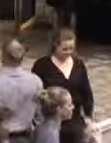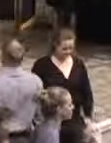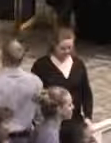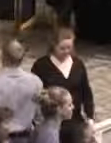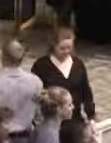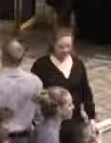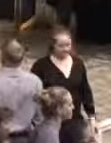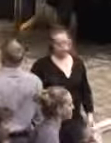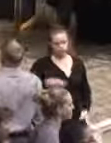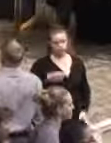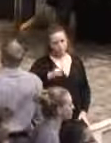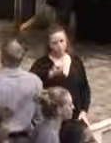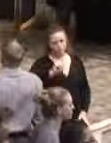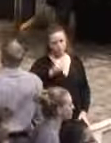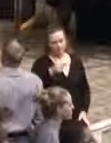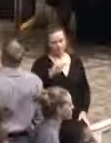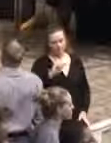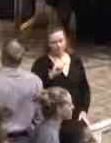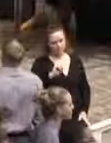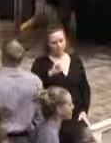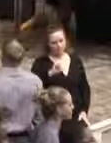Jonathan Carpenter.